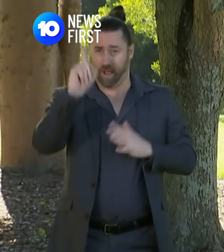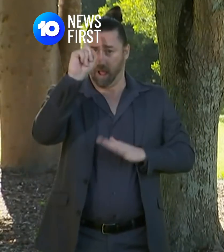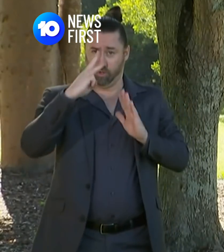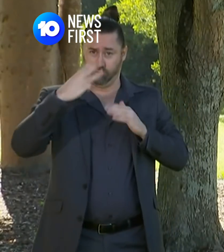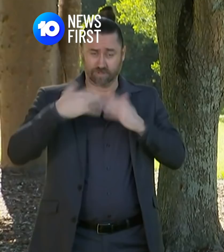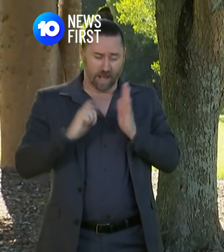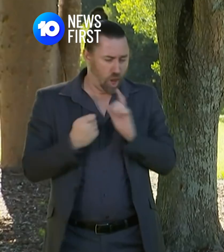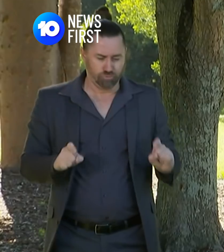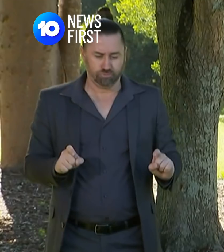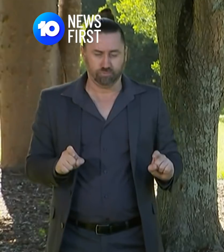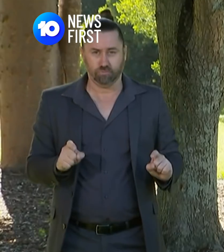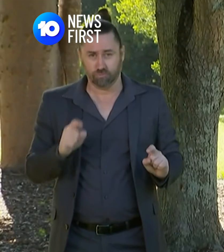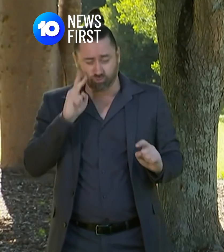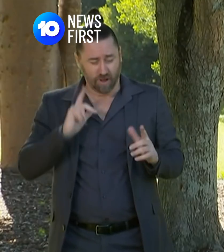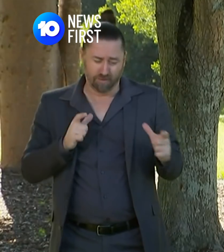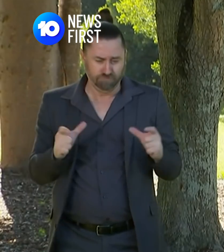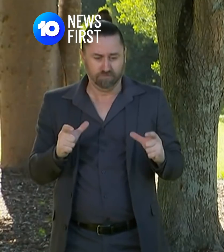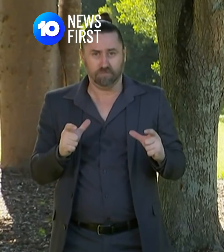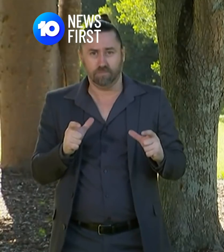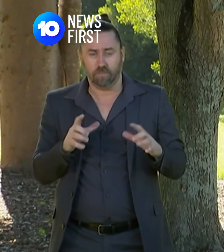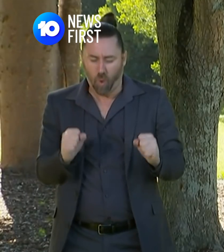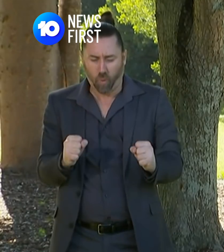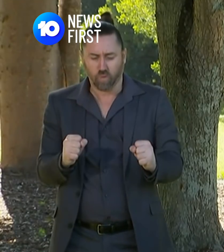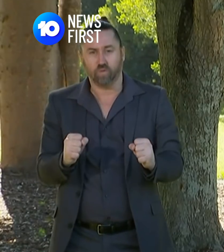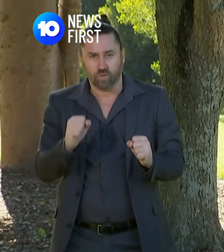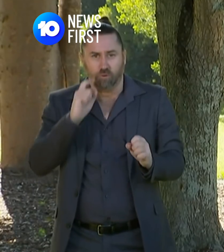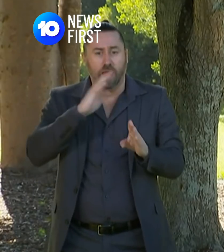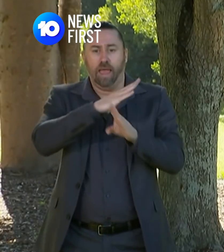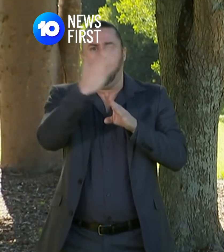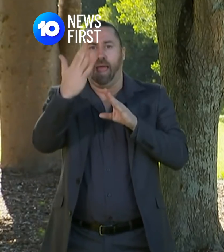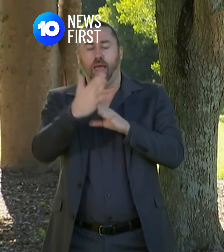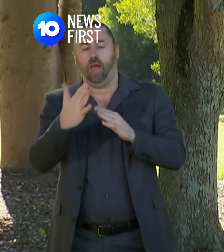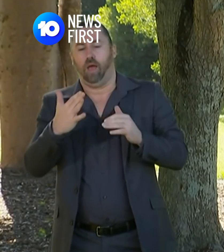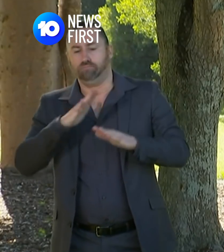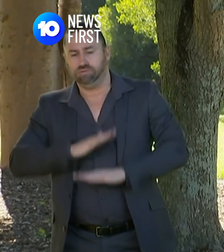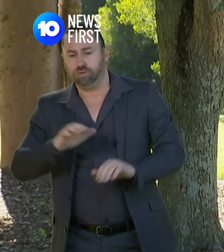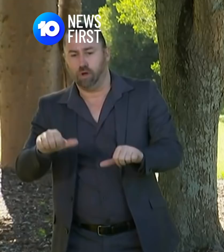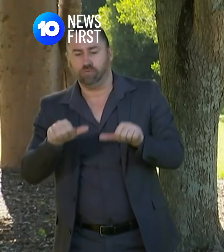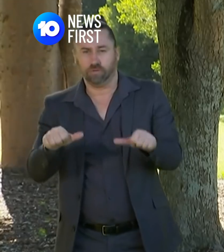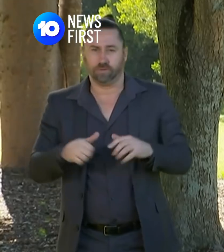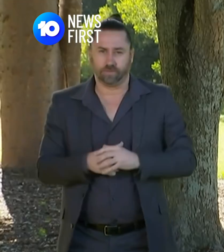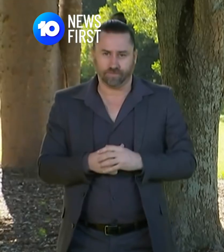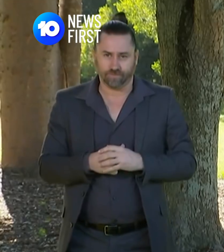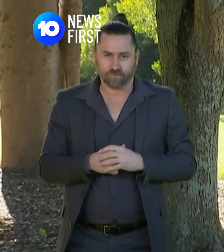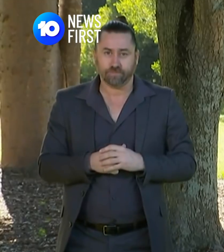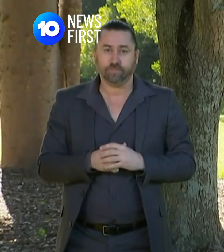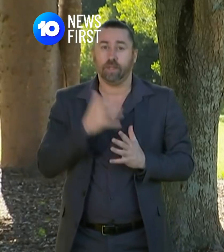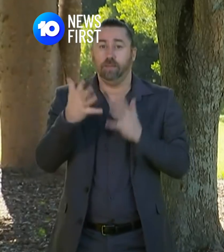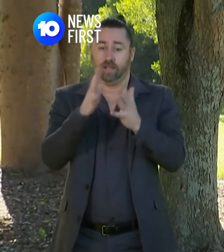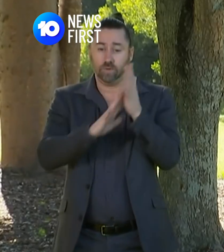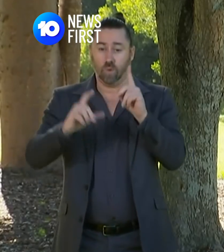let's do it right and let's see if we can come through at the other end. We'll also be reviewing it on